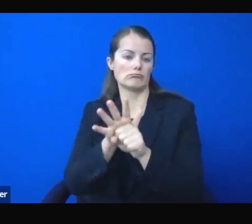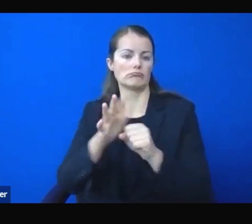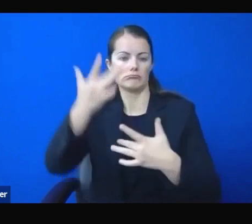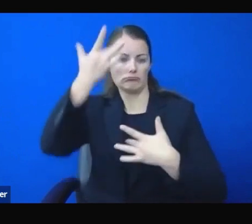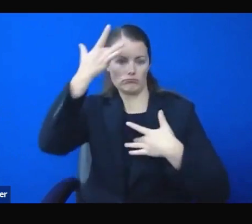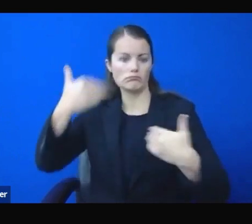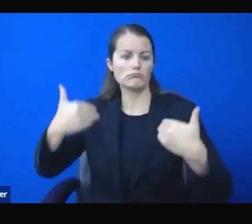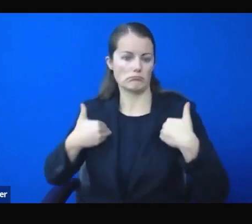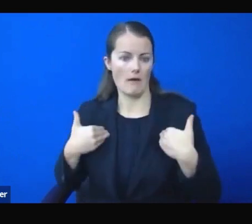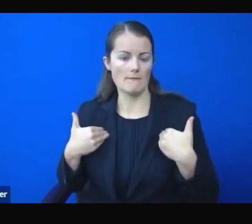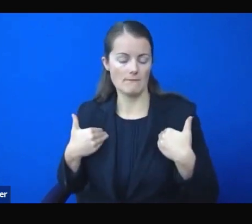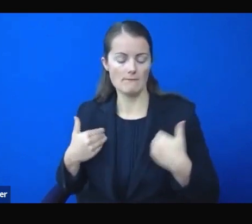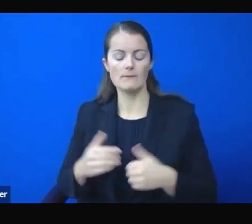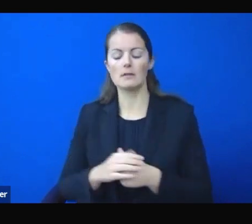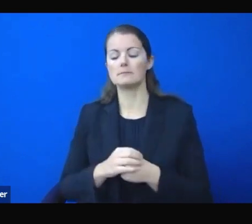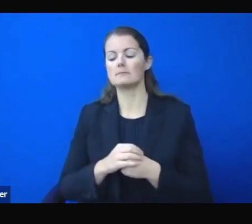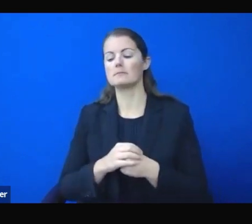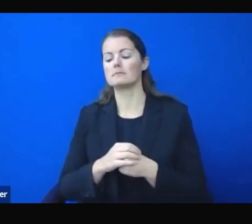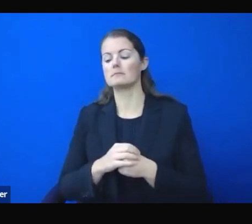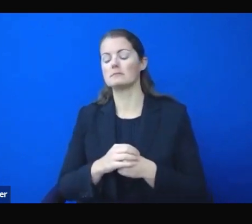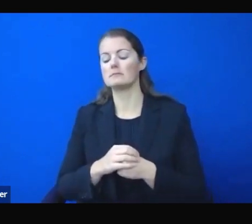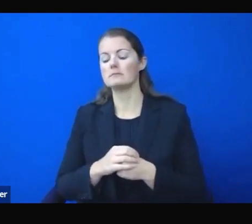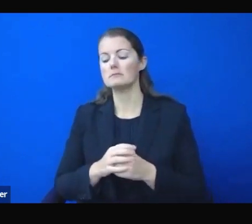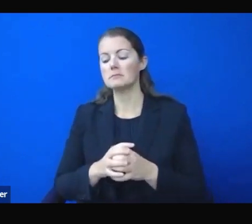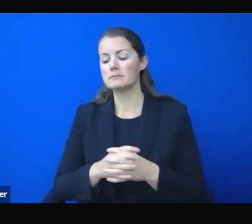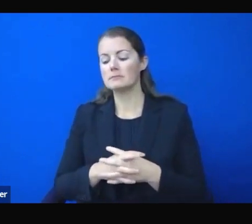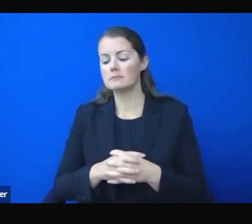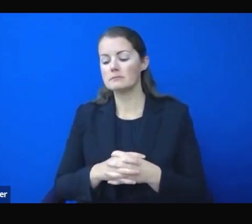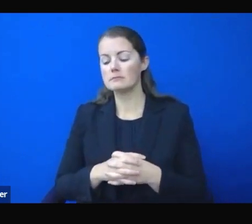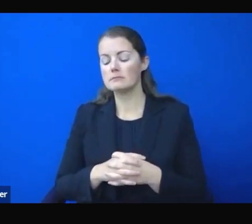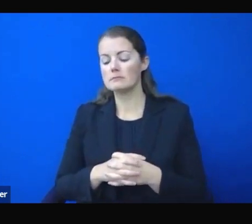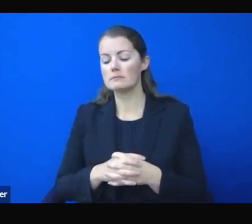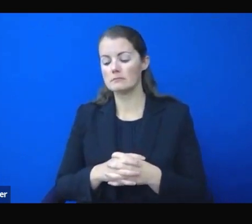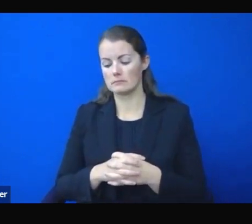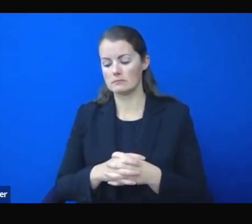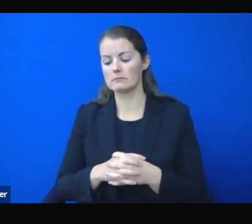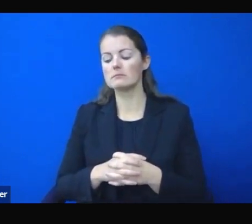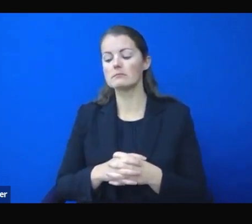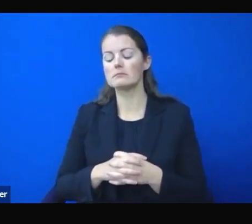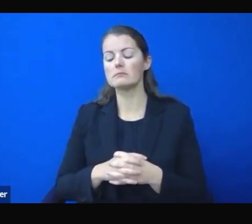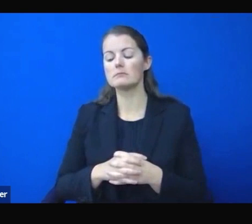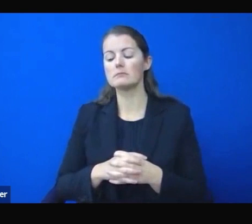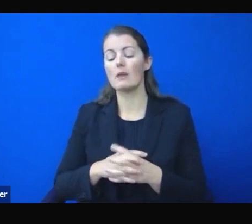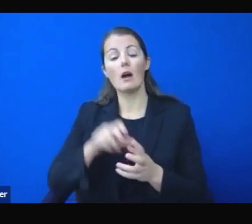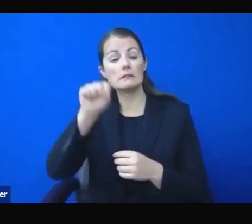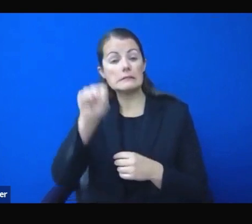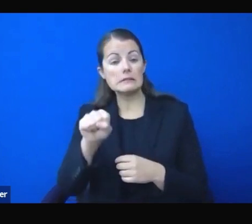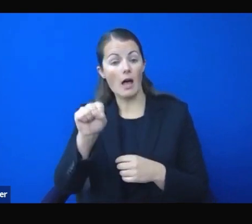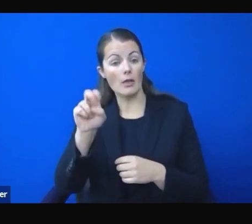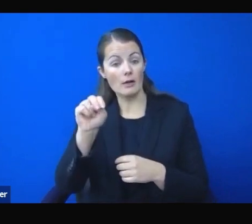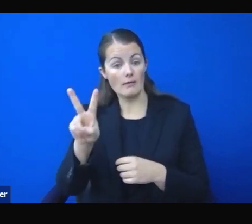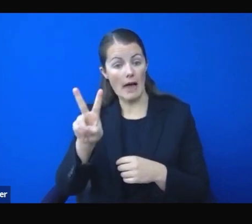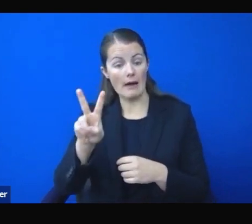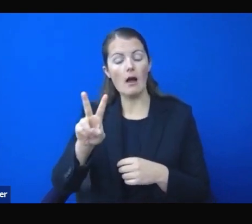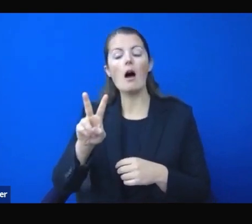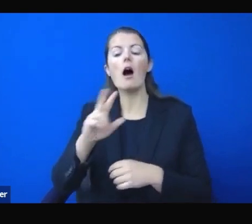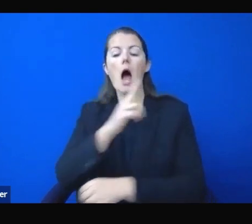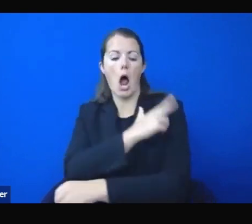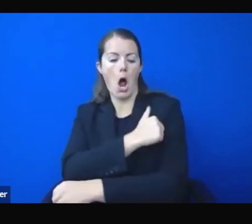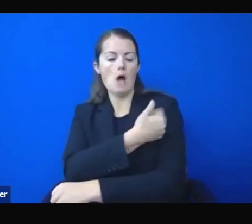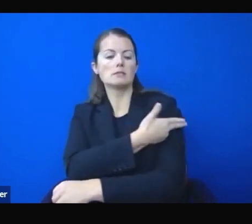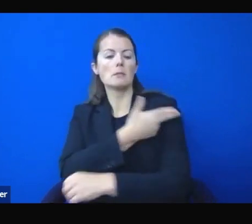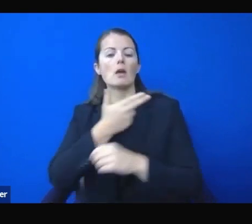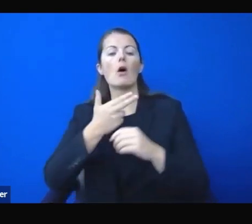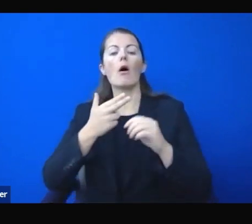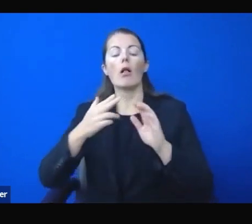beginning to be noticeable. In southern Nevada, hospitalizations have yet to peak as the area remains in the midst of